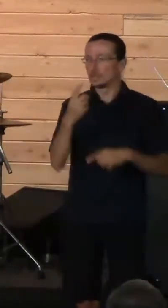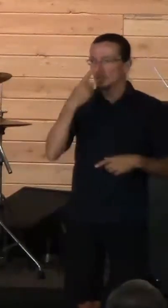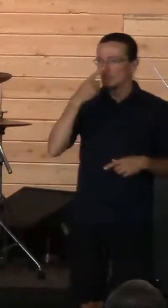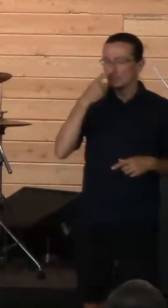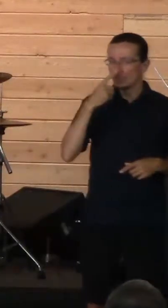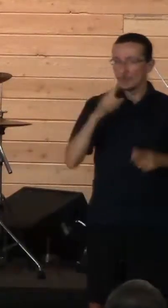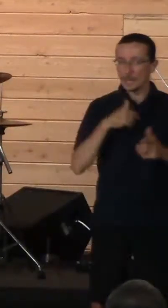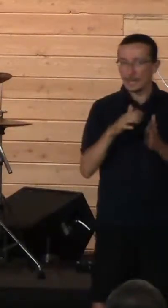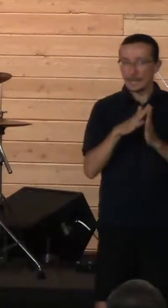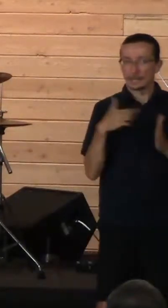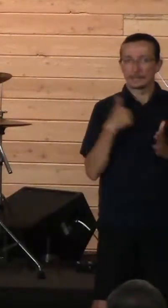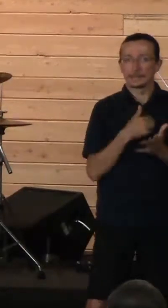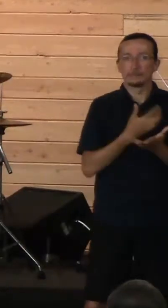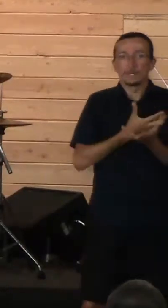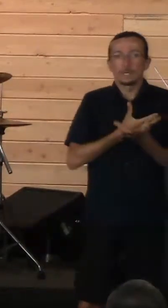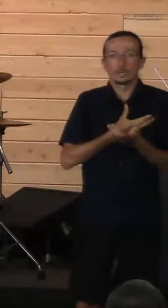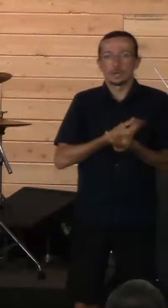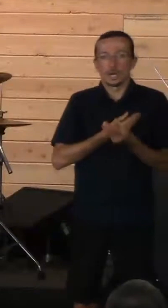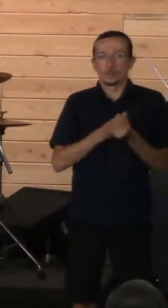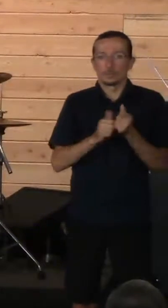gentle with one another?